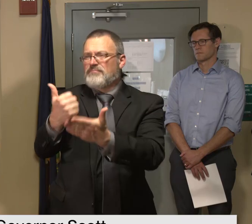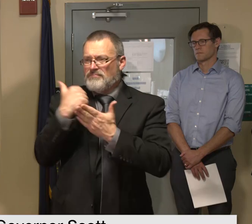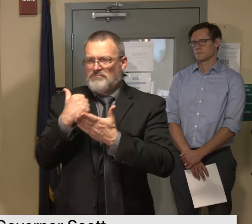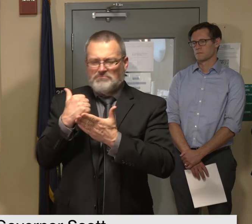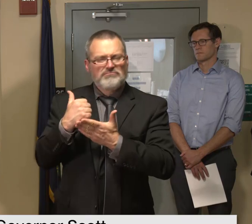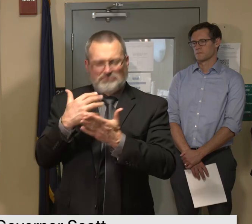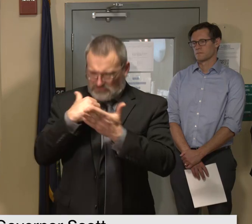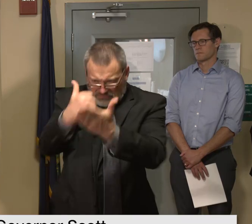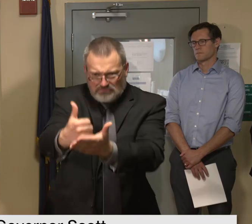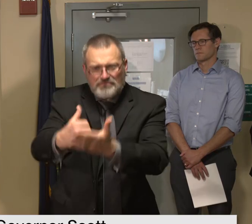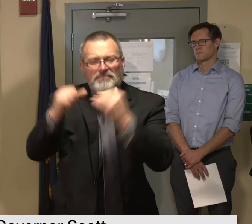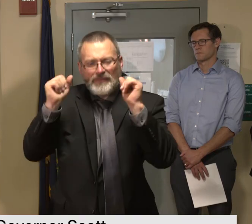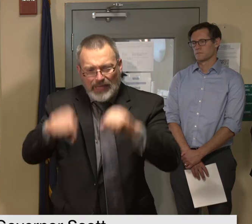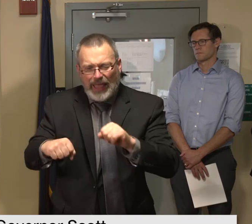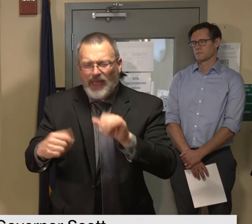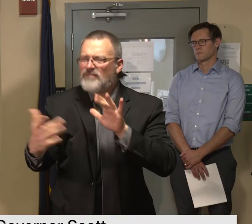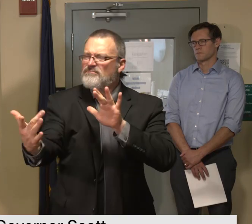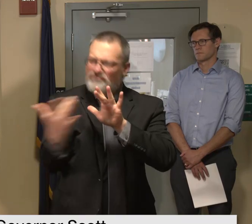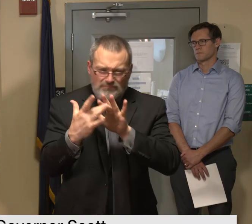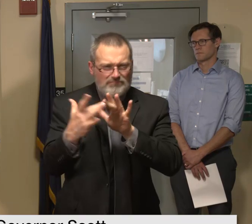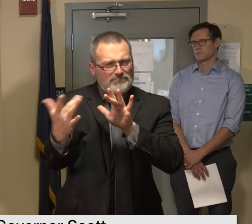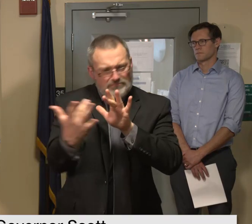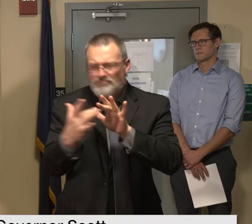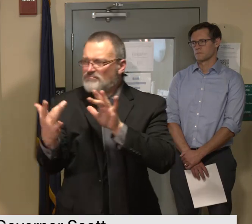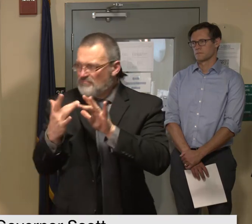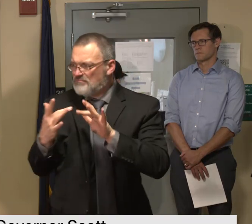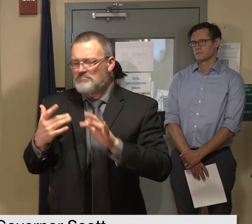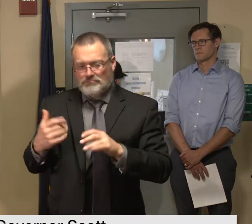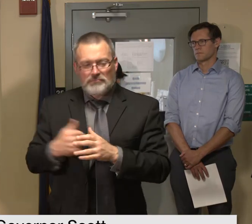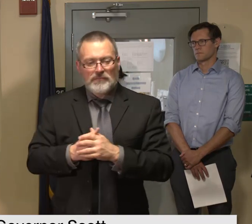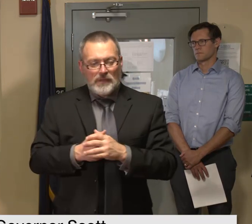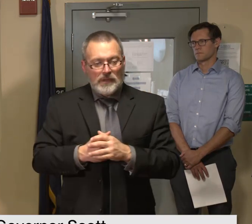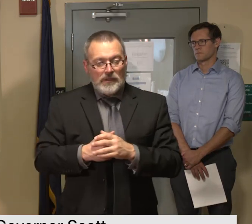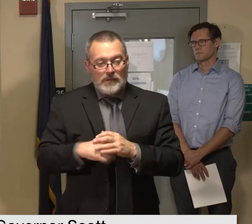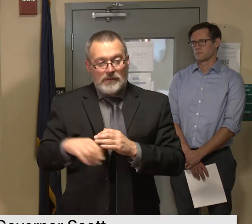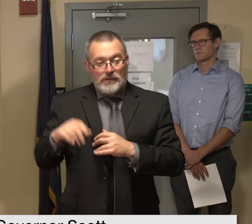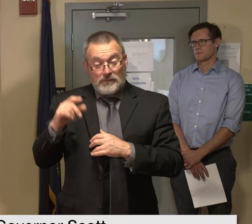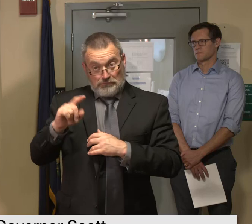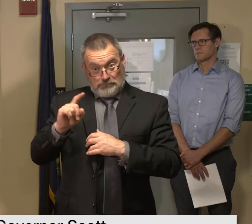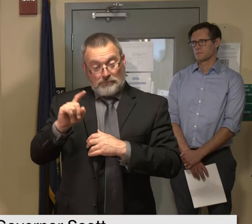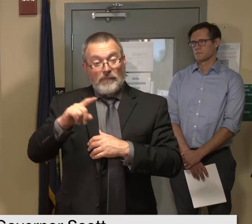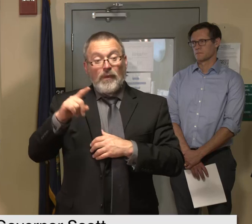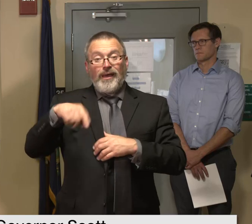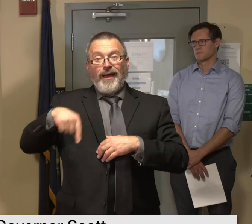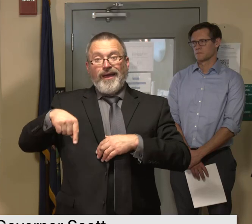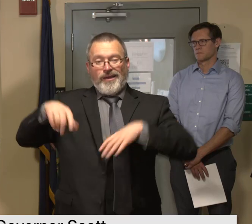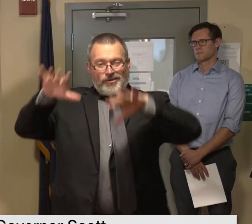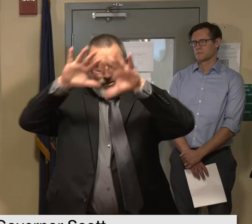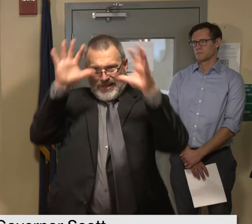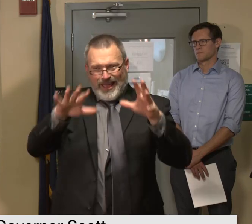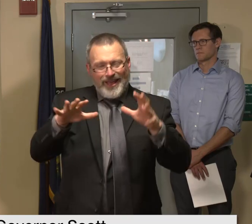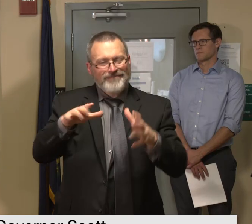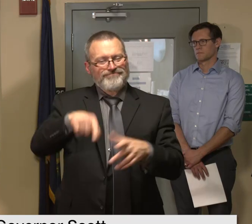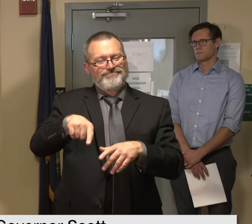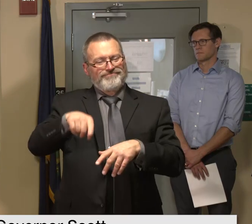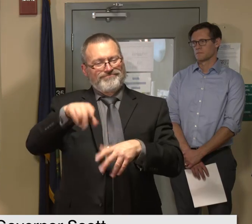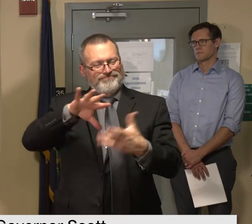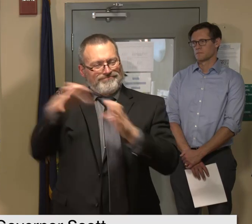is struggling there is a national disaster stress hotline you can call or text for support